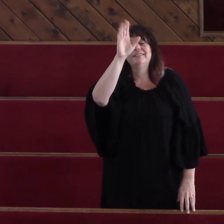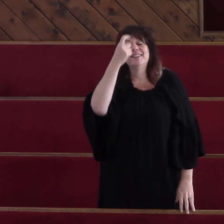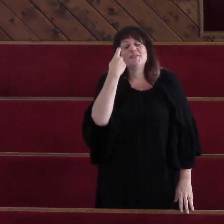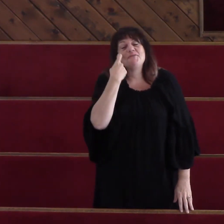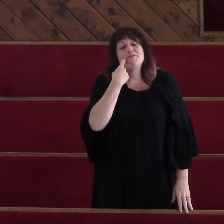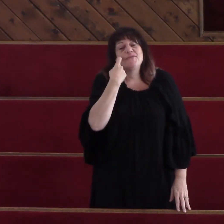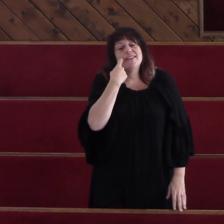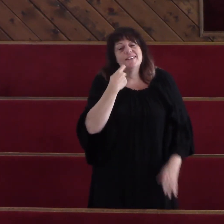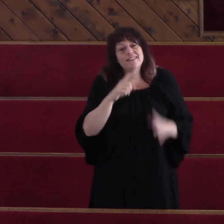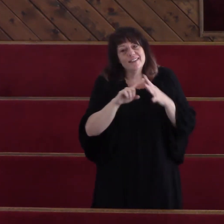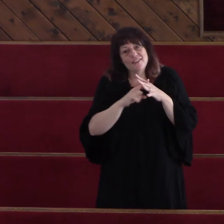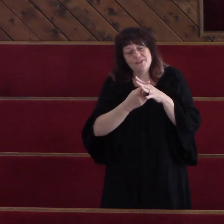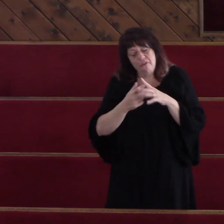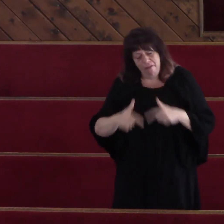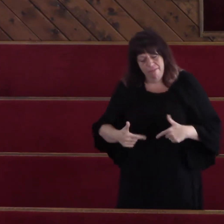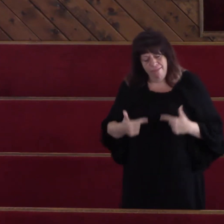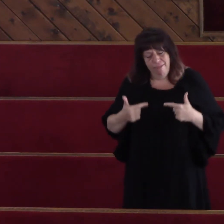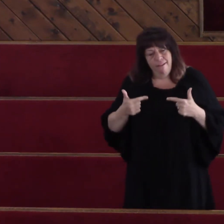living